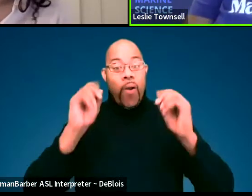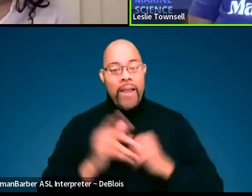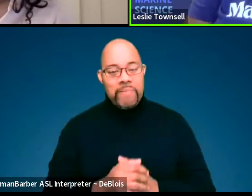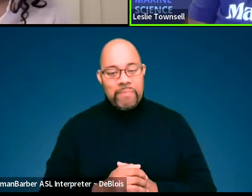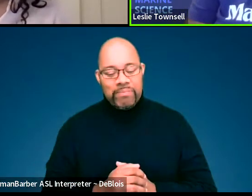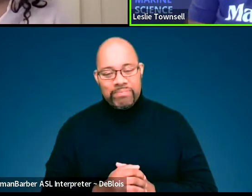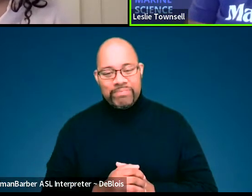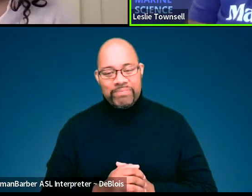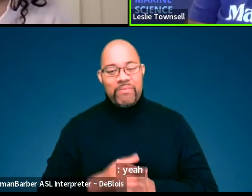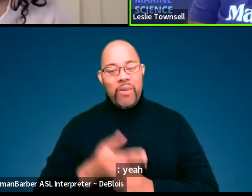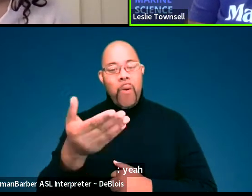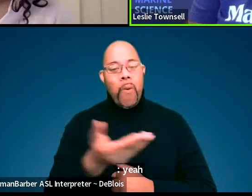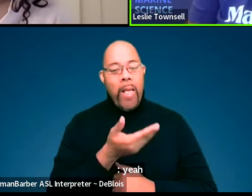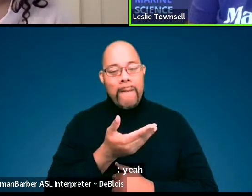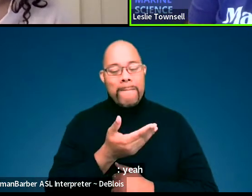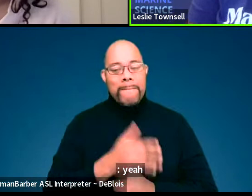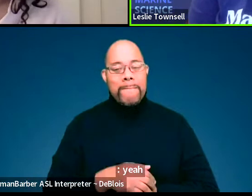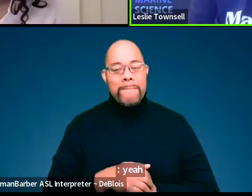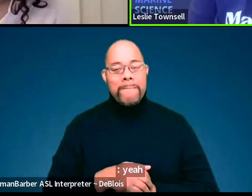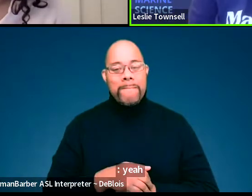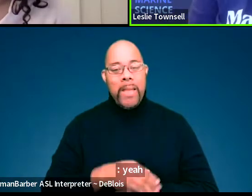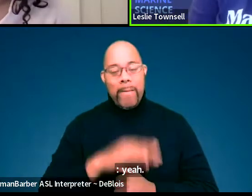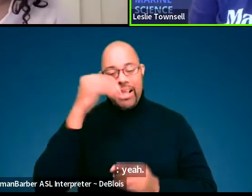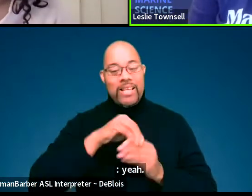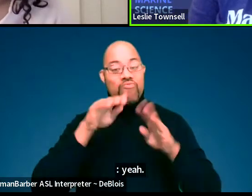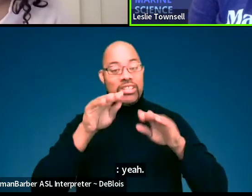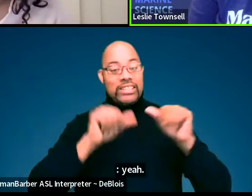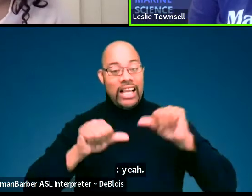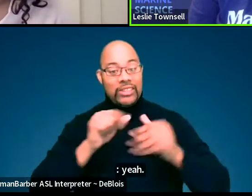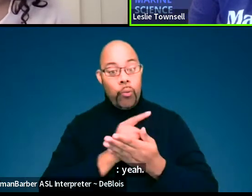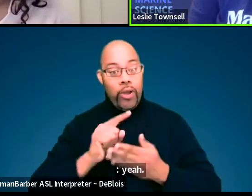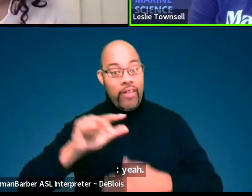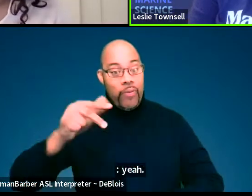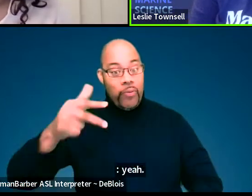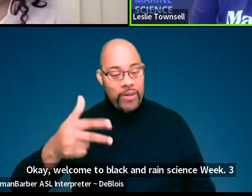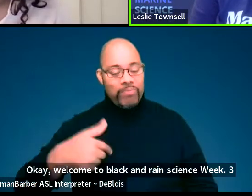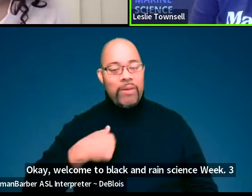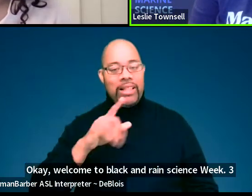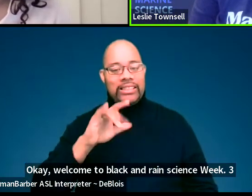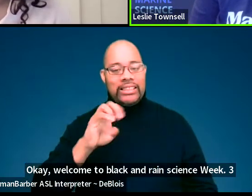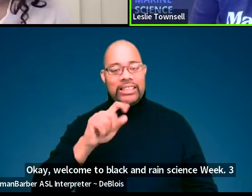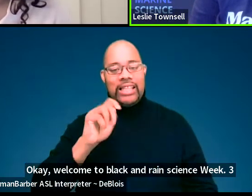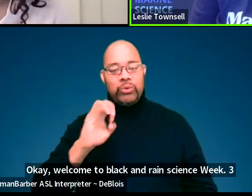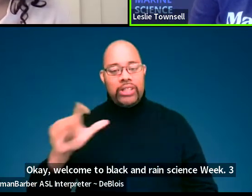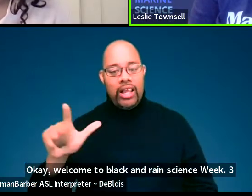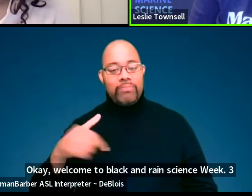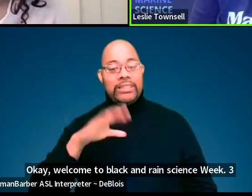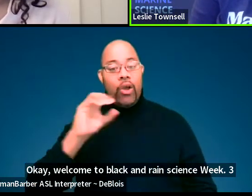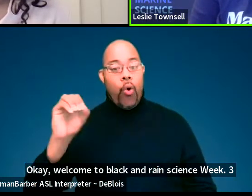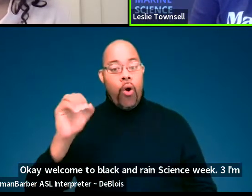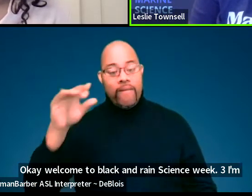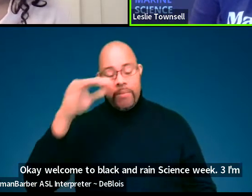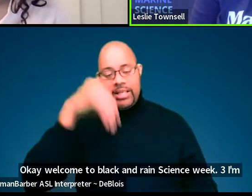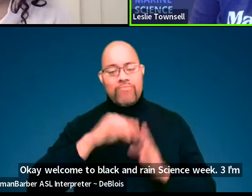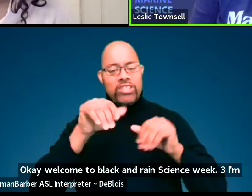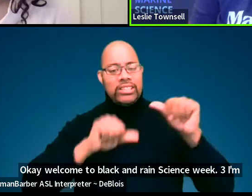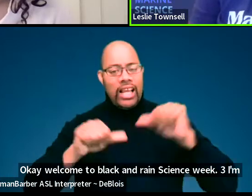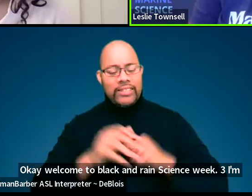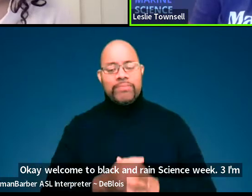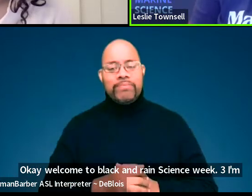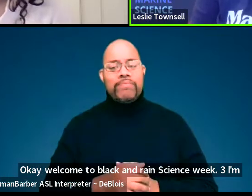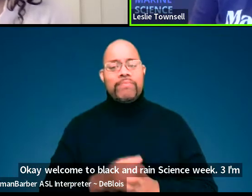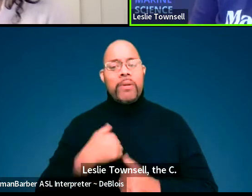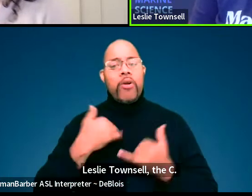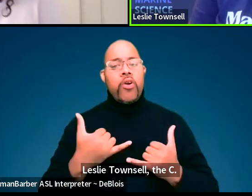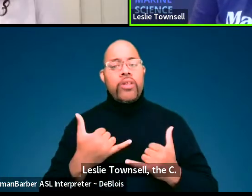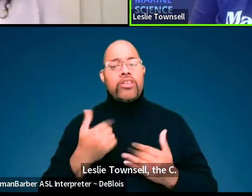Okay, welcome to Black and Marine Science week three. I'm Leslie Townsall, the COO of Black and Marine Science. I'm